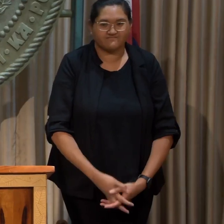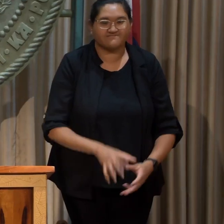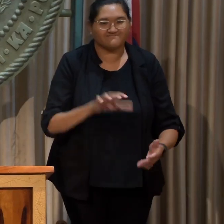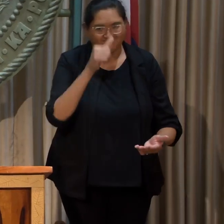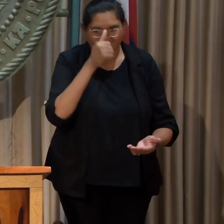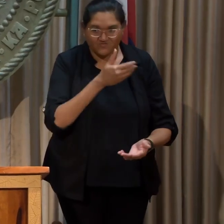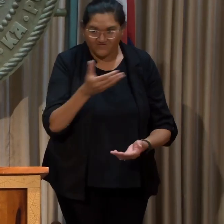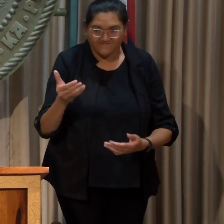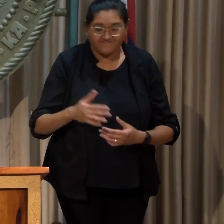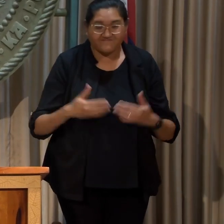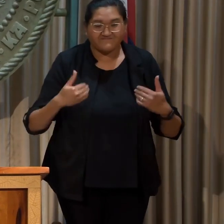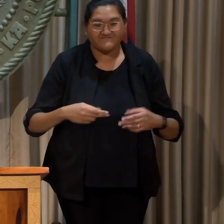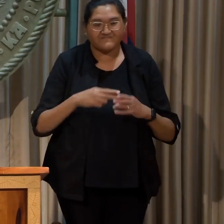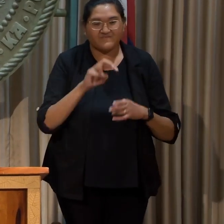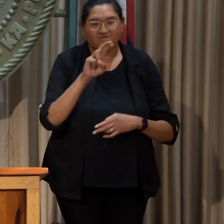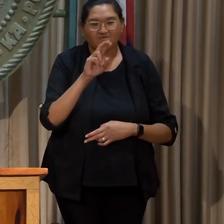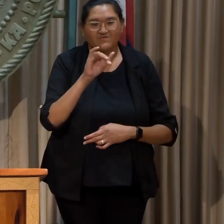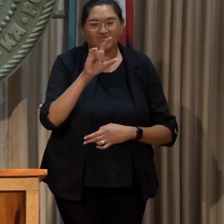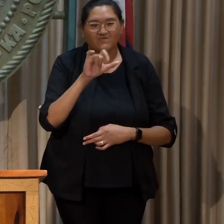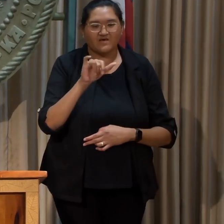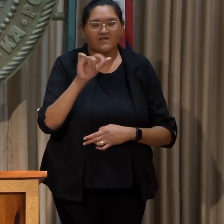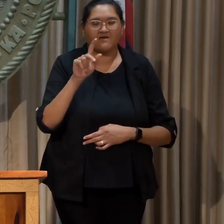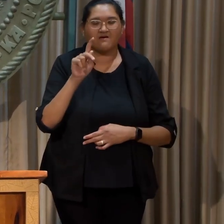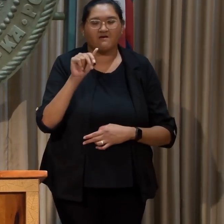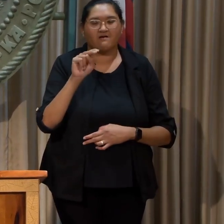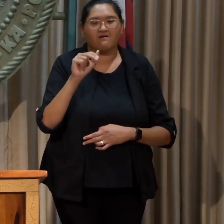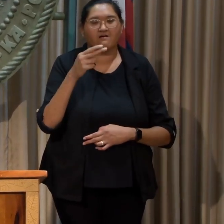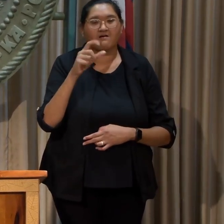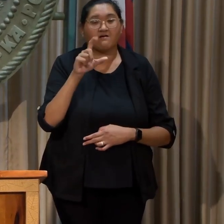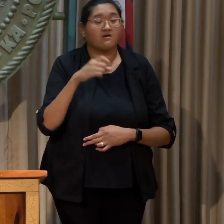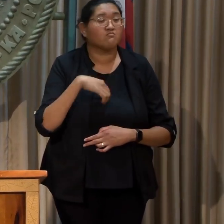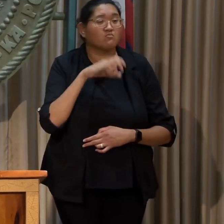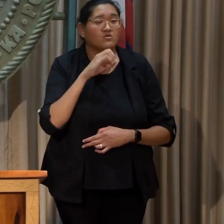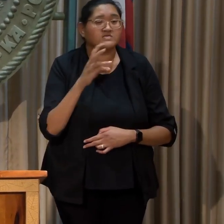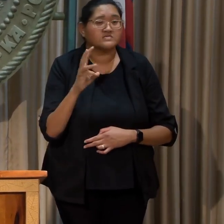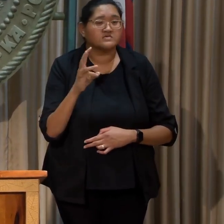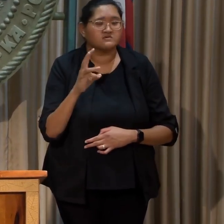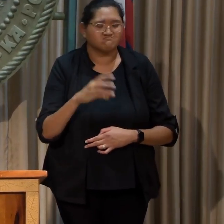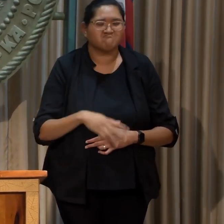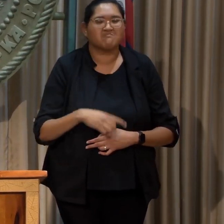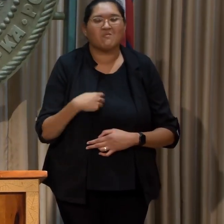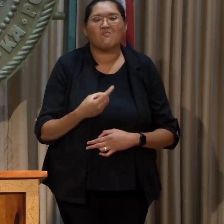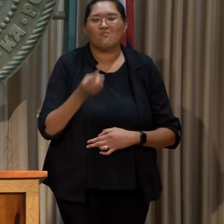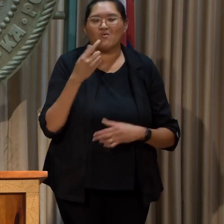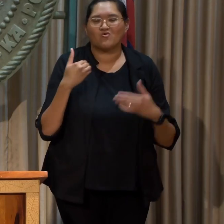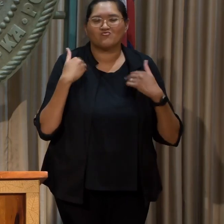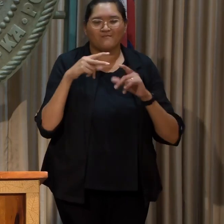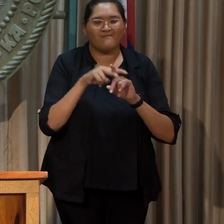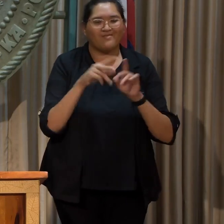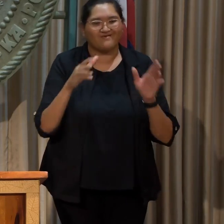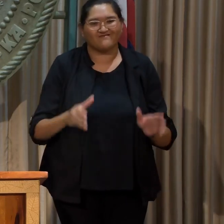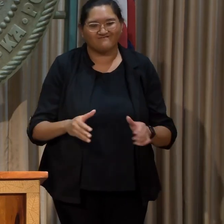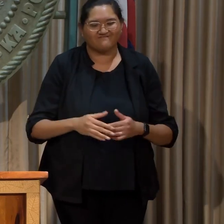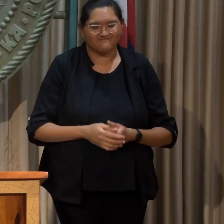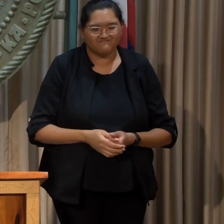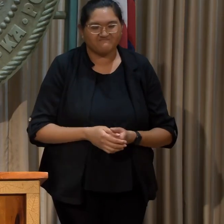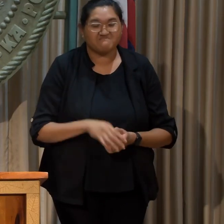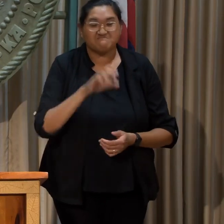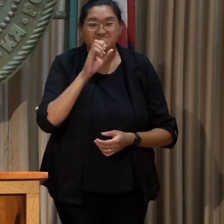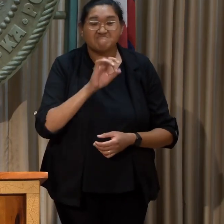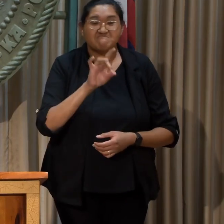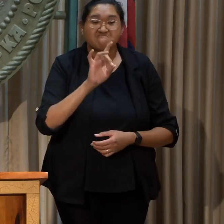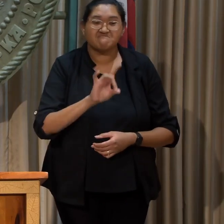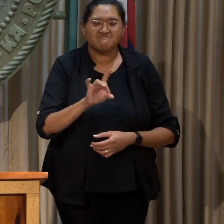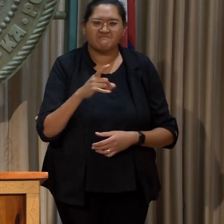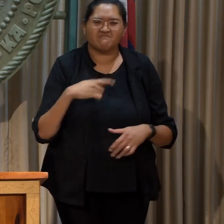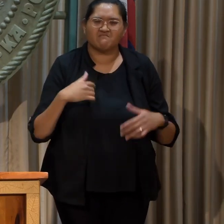Aloha. My name is Riley Brooke-Kamahele. I am 16 years old and I am one of the youth plaintiffs. At the age of eight,